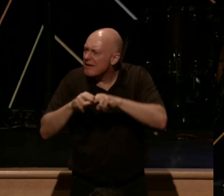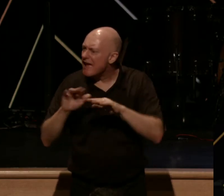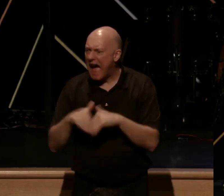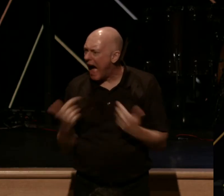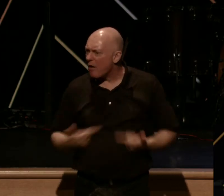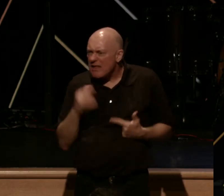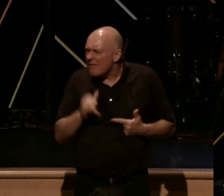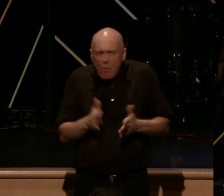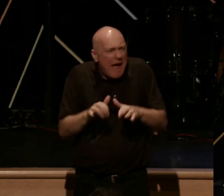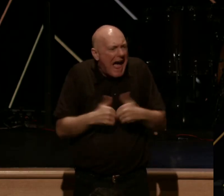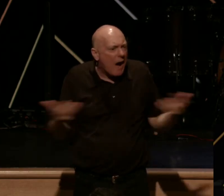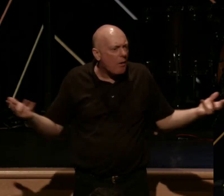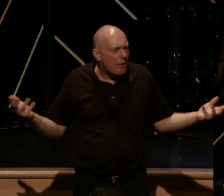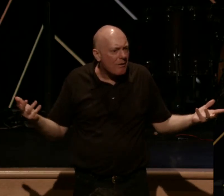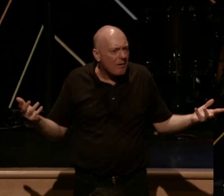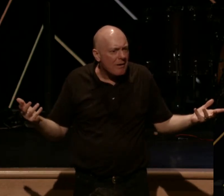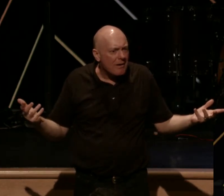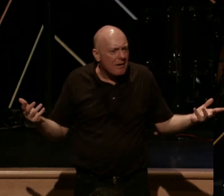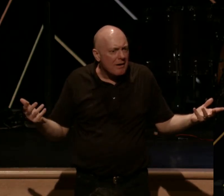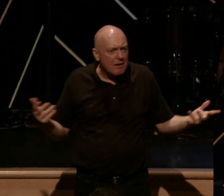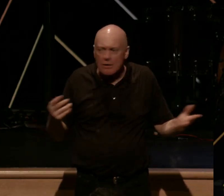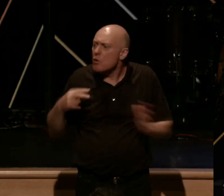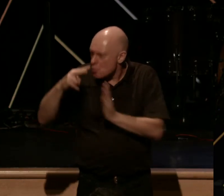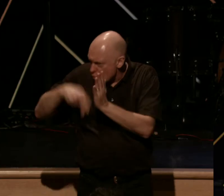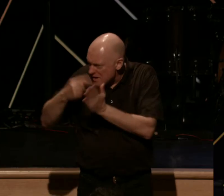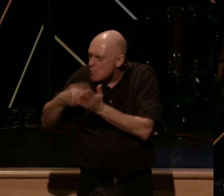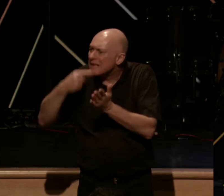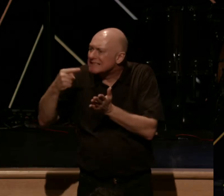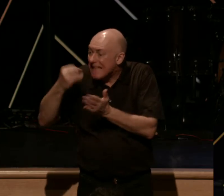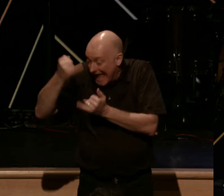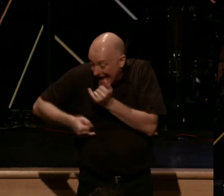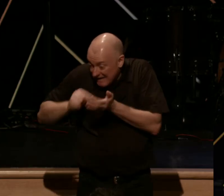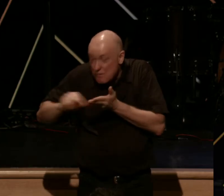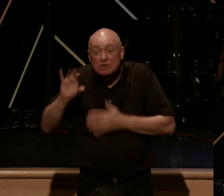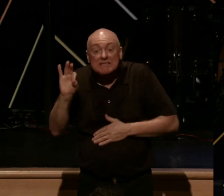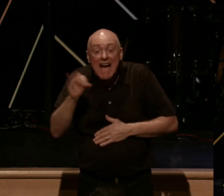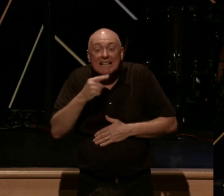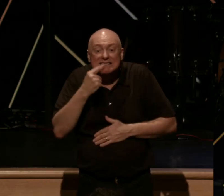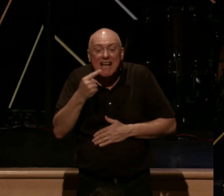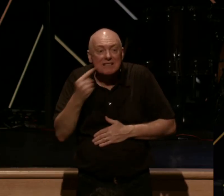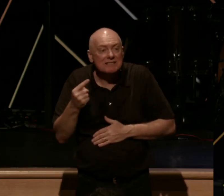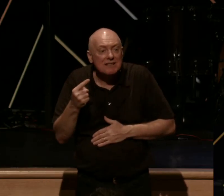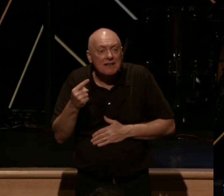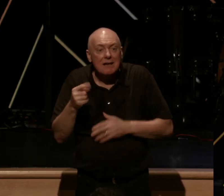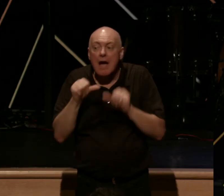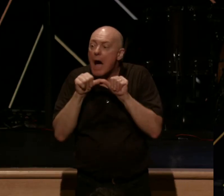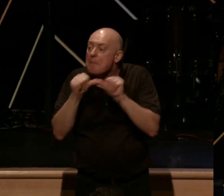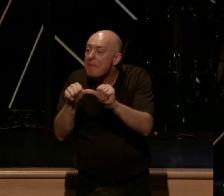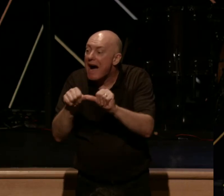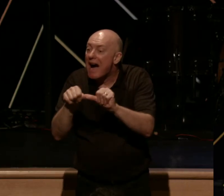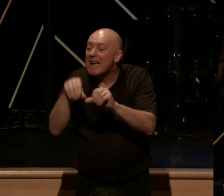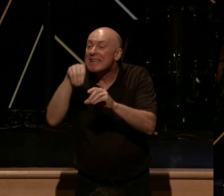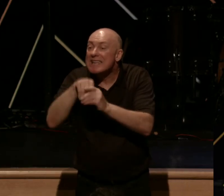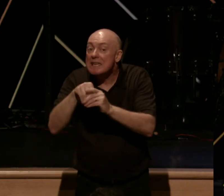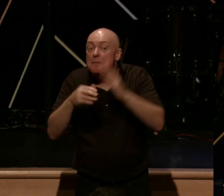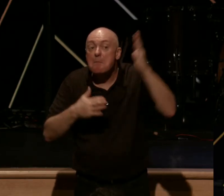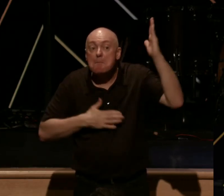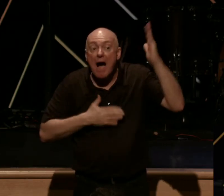that? Well, look what he says. At the end of verse 9, he says, abide in my love. In verse